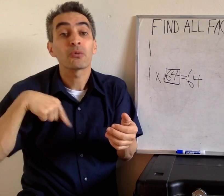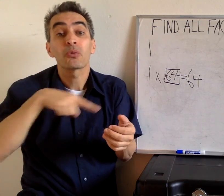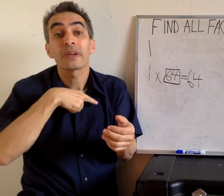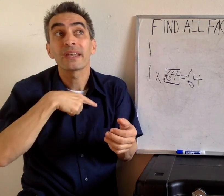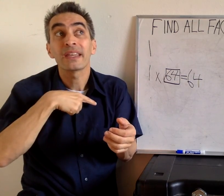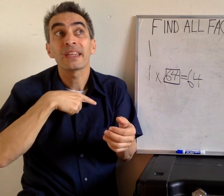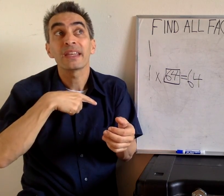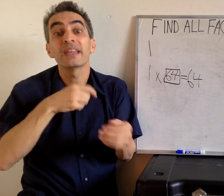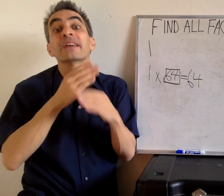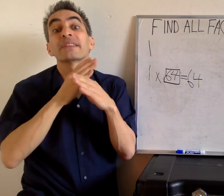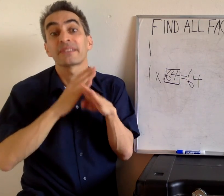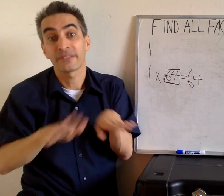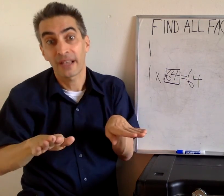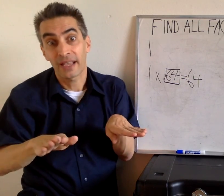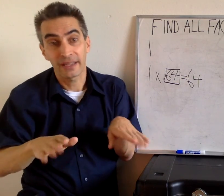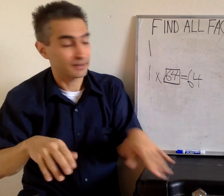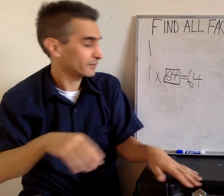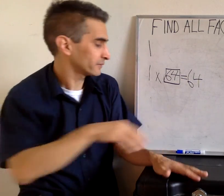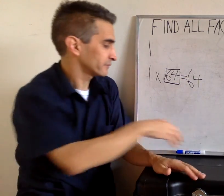Maybe better if we divide it.